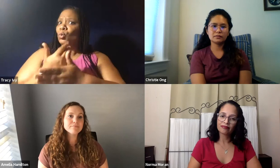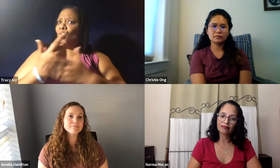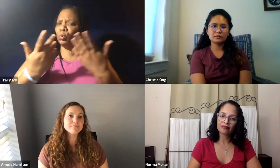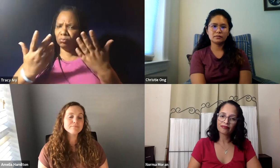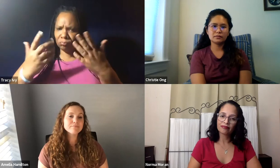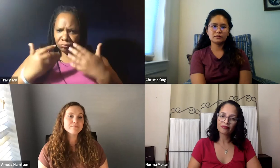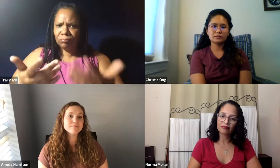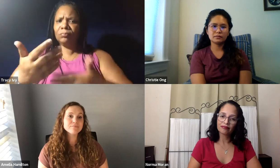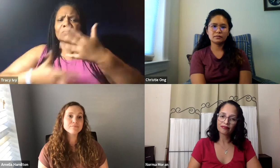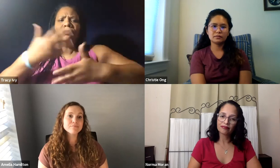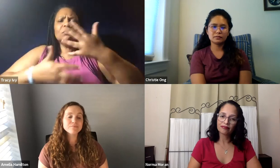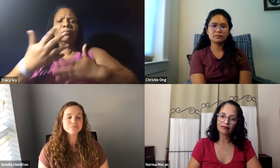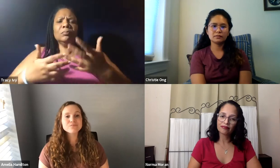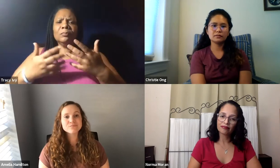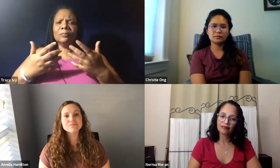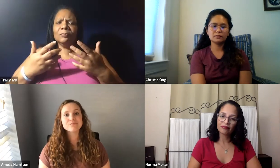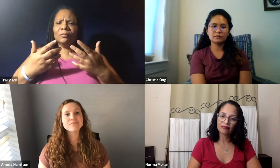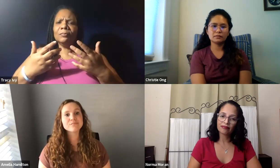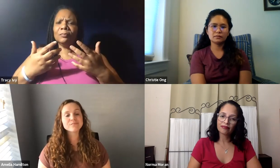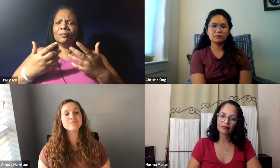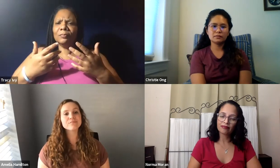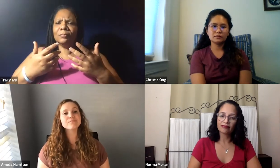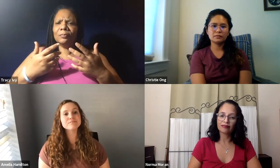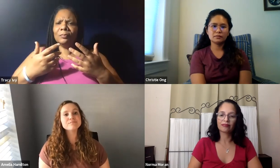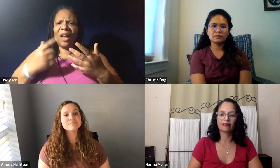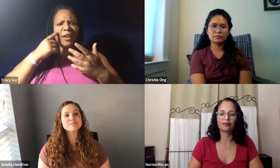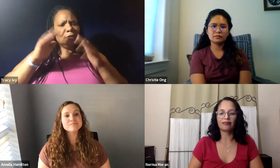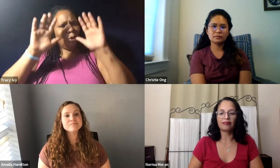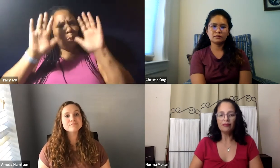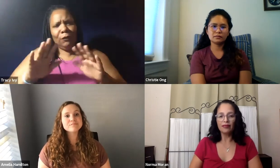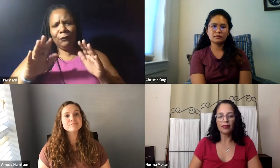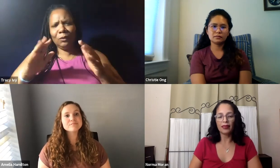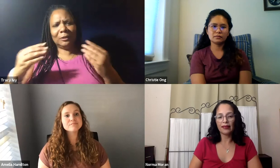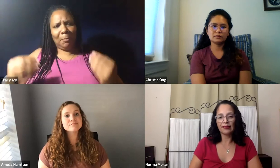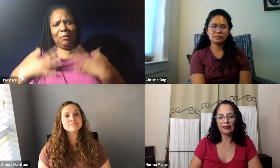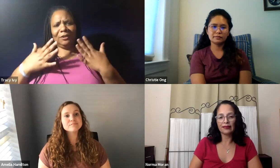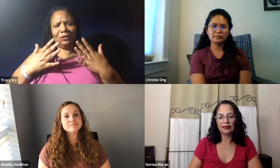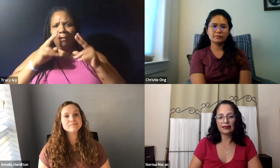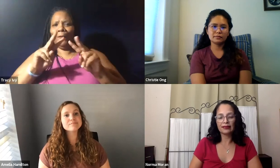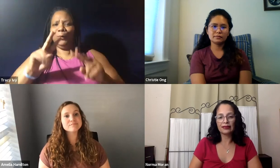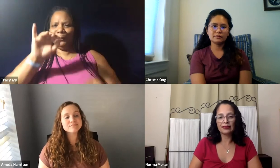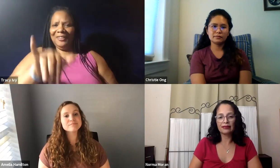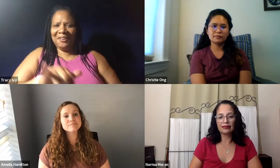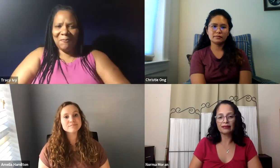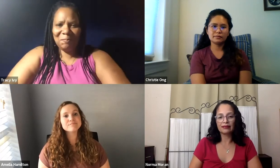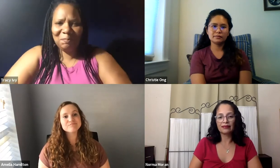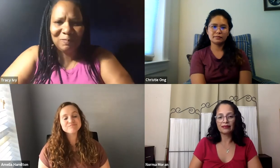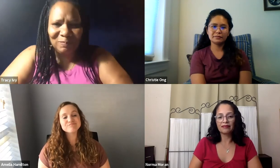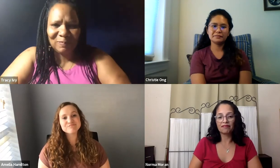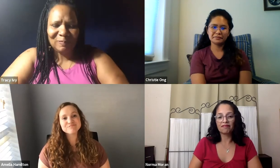You know, there was an old way of doing things, but now we're in a new era and there's a new way of doing things and we need to move forward in that way